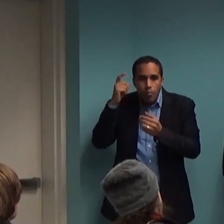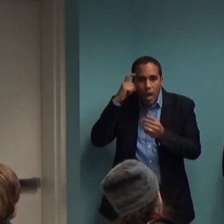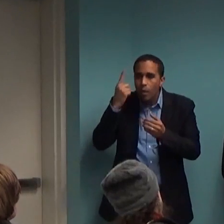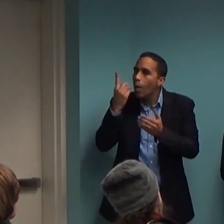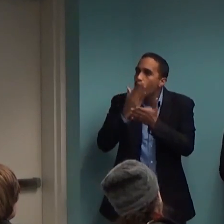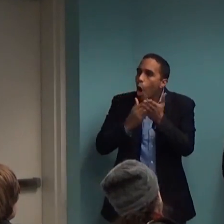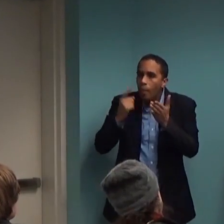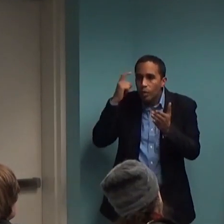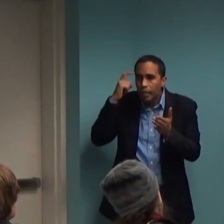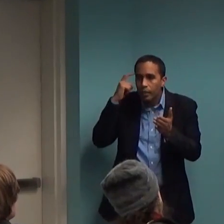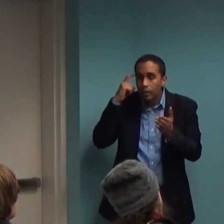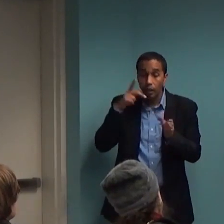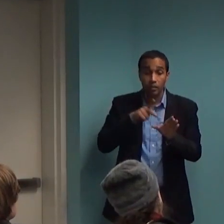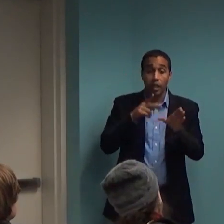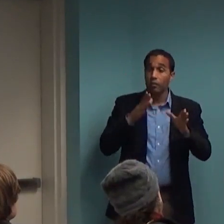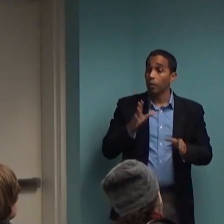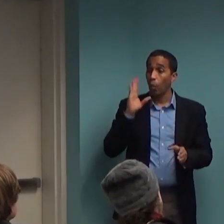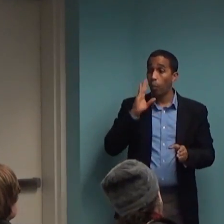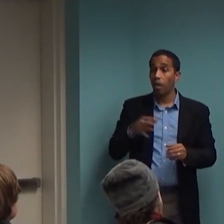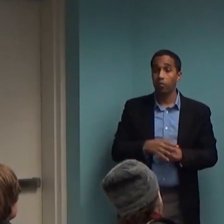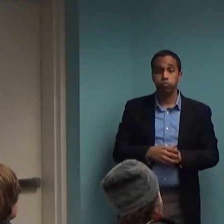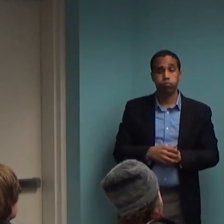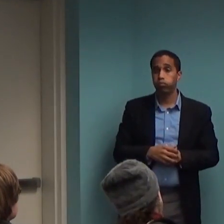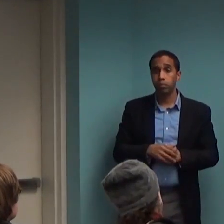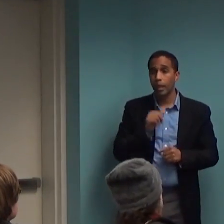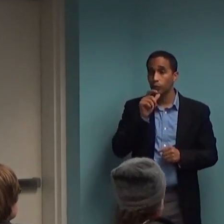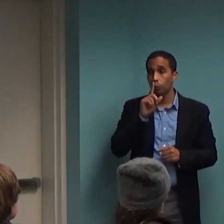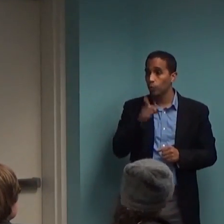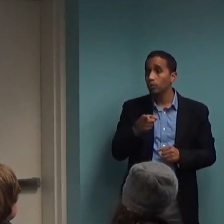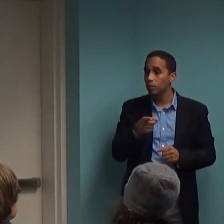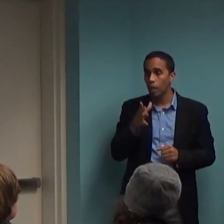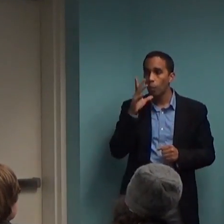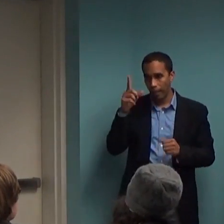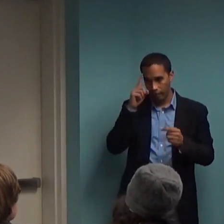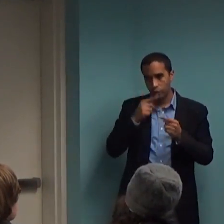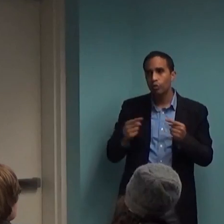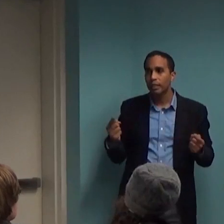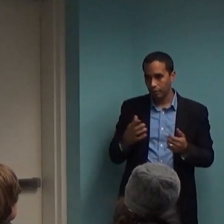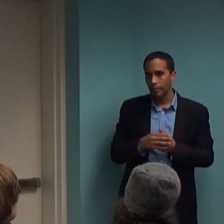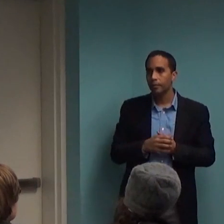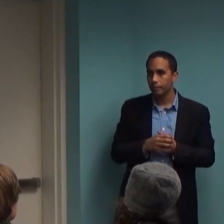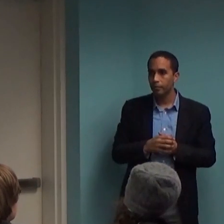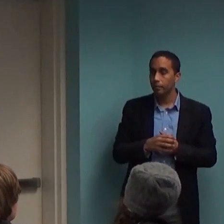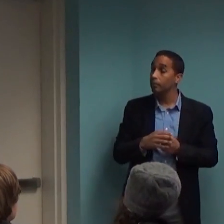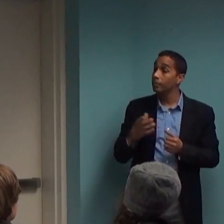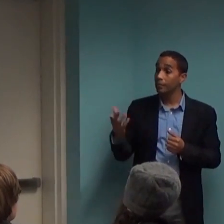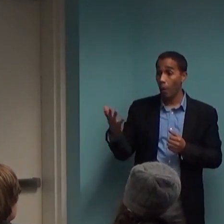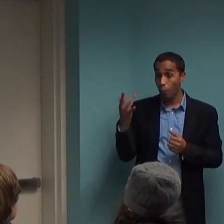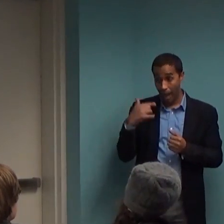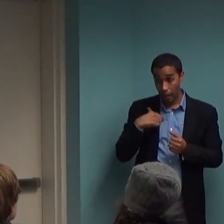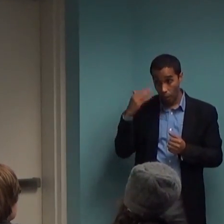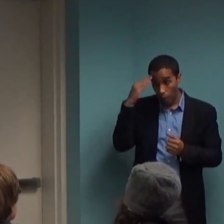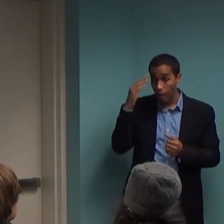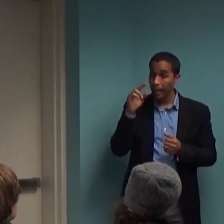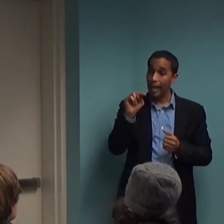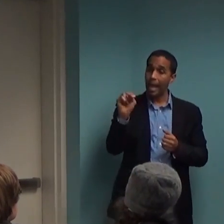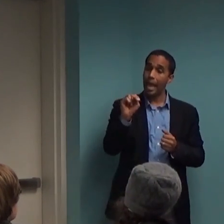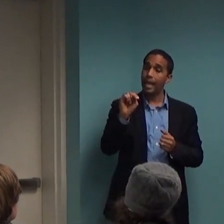with that. In fact, I know they would. Because right now, the official policy of the NIMH, the funding